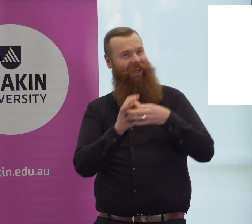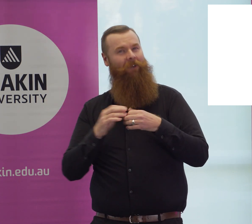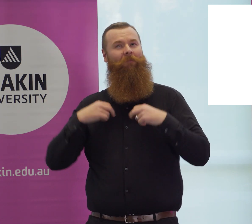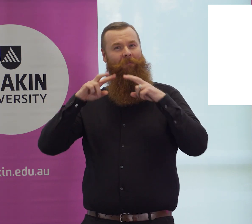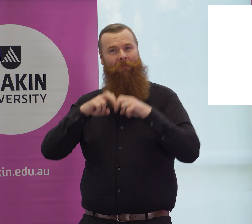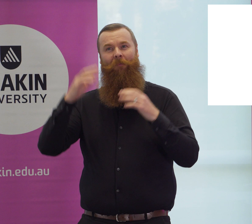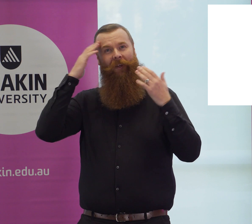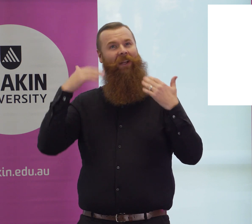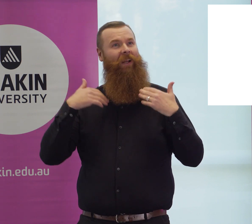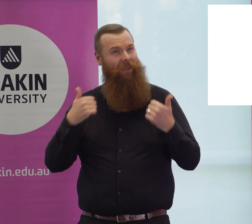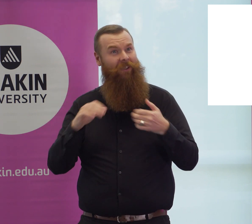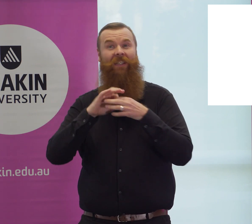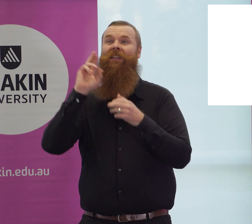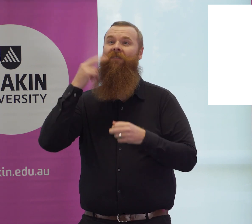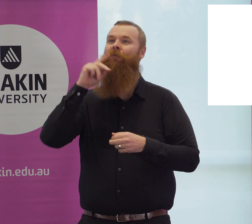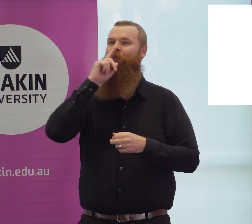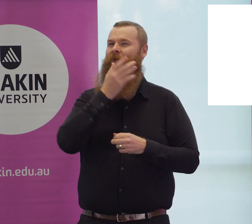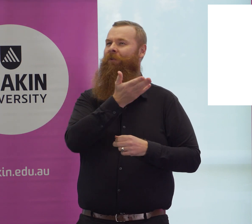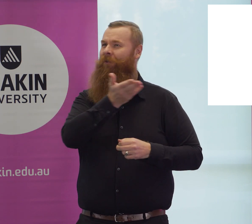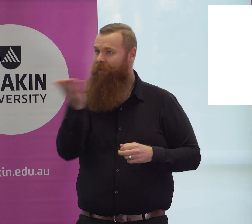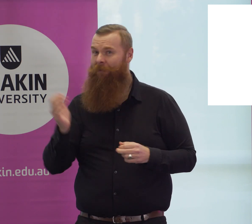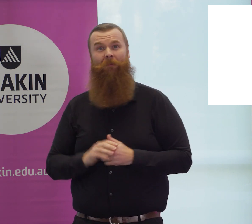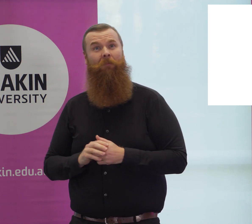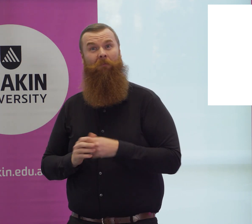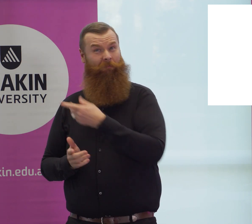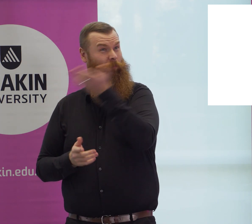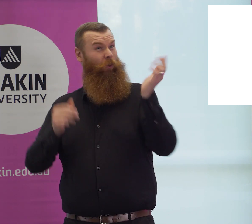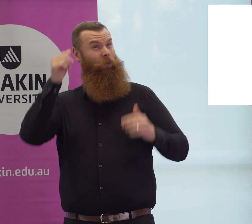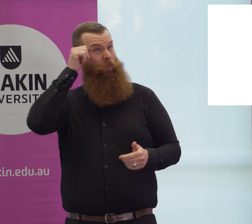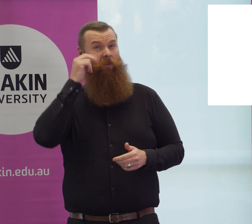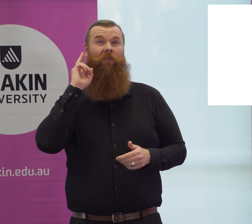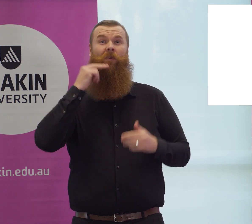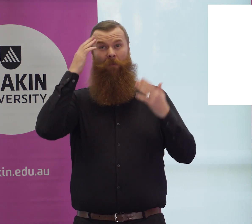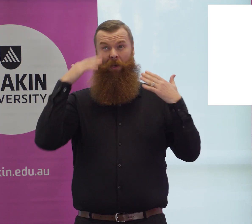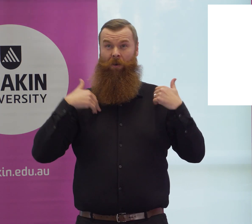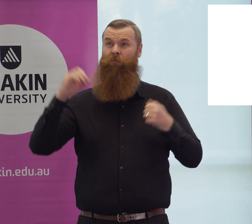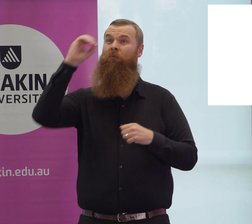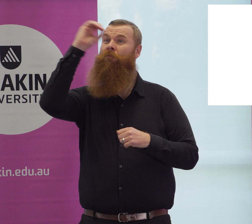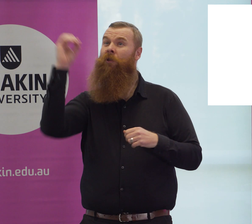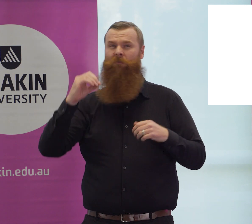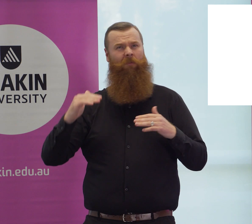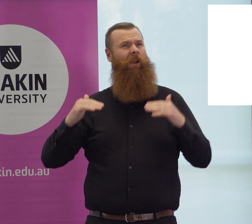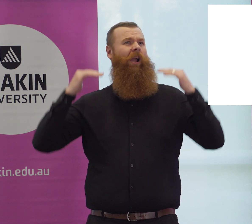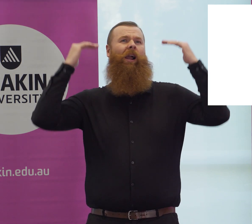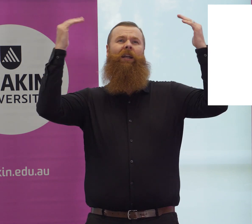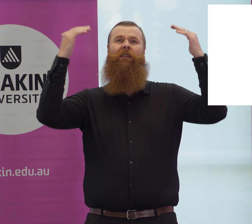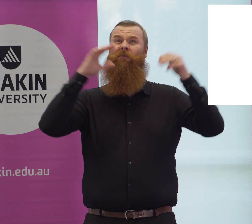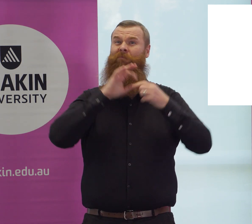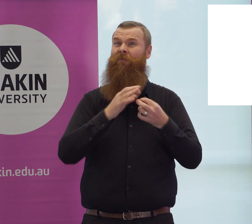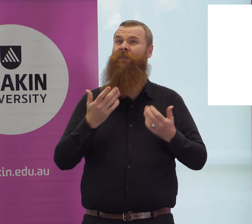But why am I telling you this? Let me tell you about the research on mental health and deaf people. We know about the high rates of